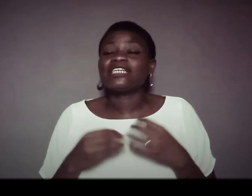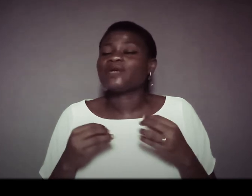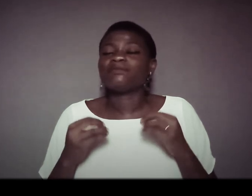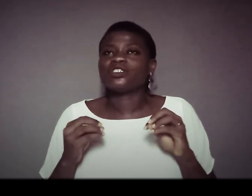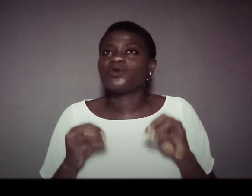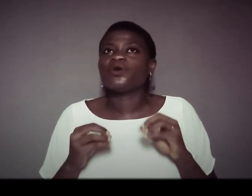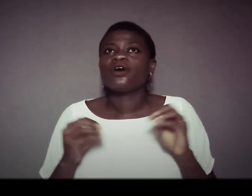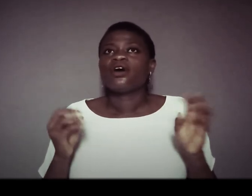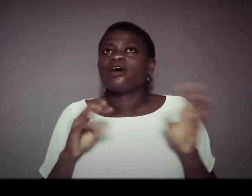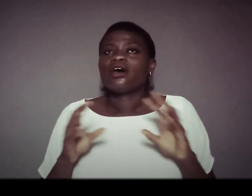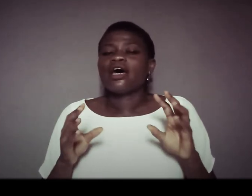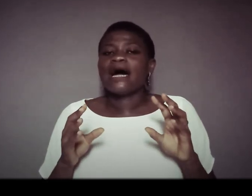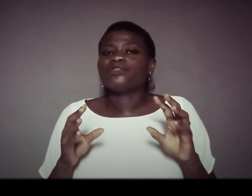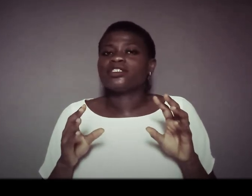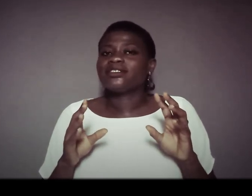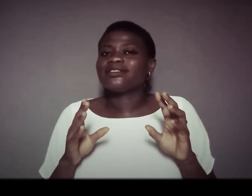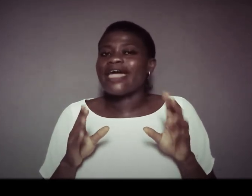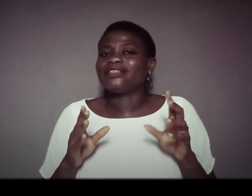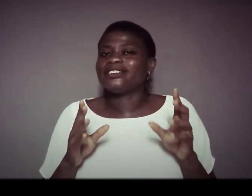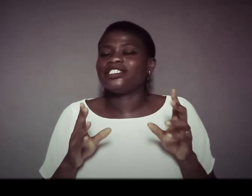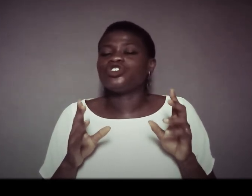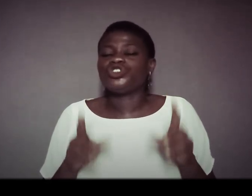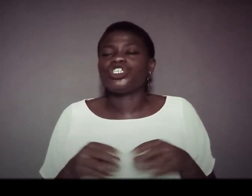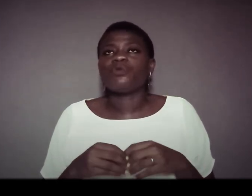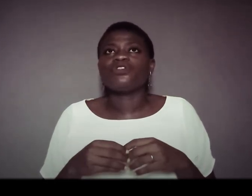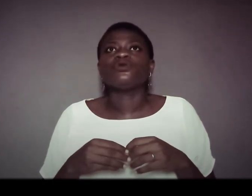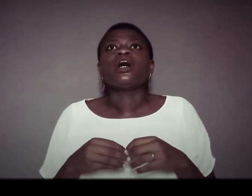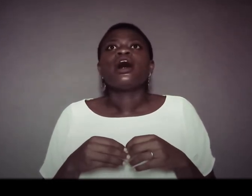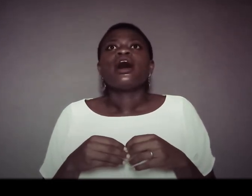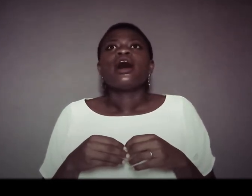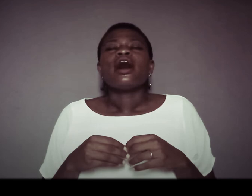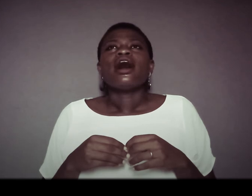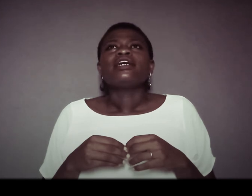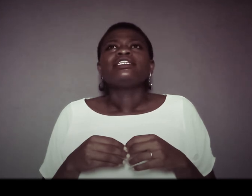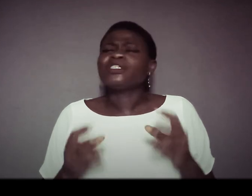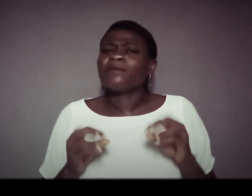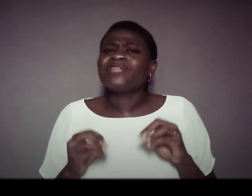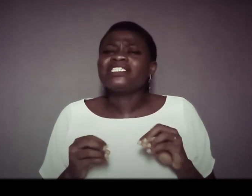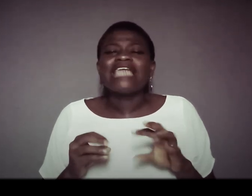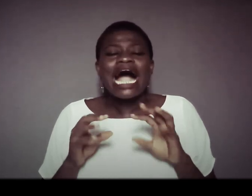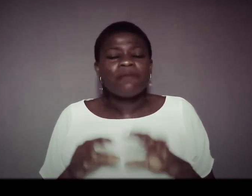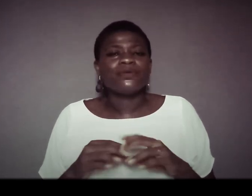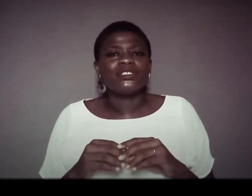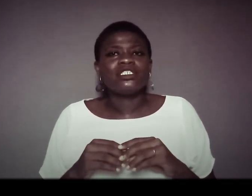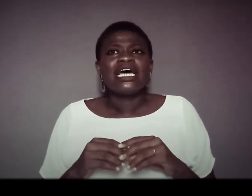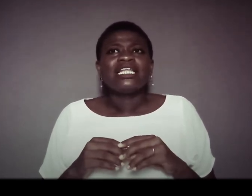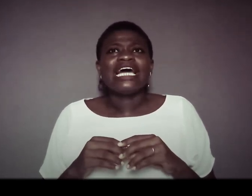that i'm not so i'm not hesitating to share with you there were some things that happened that